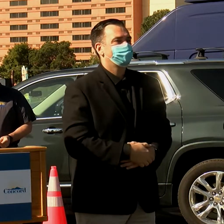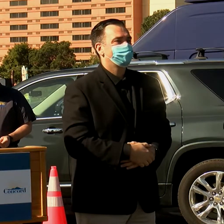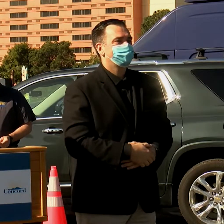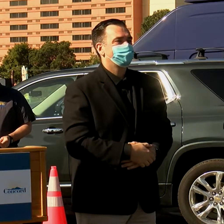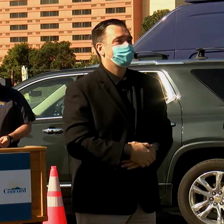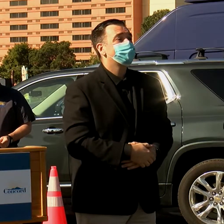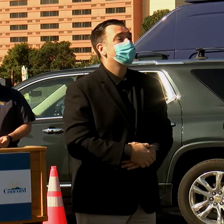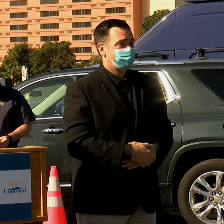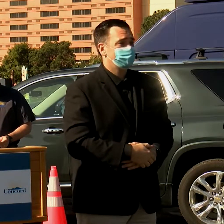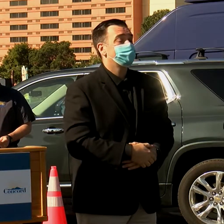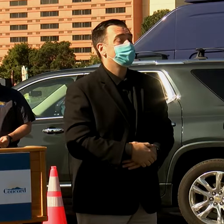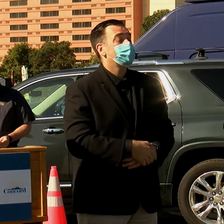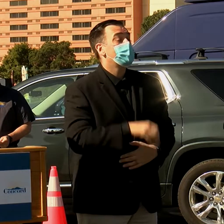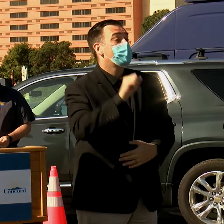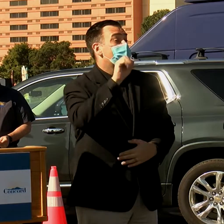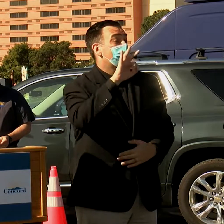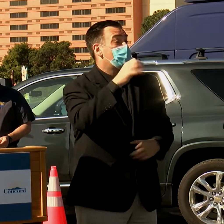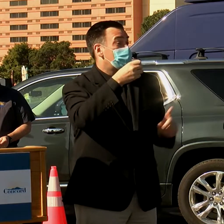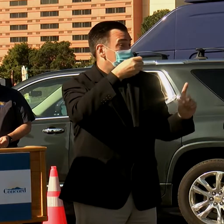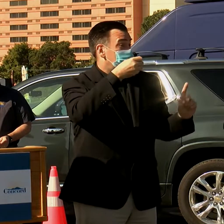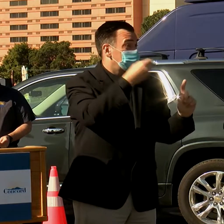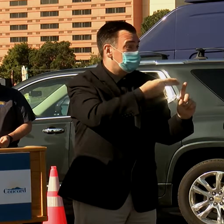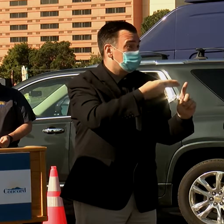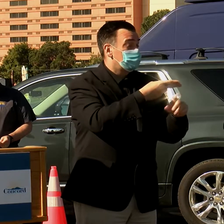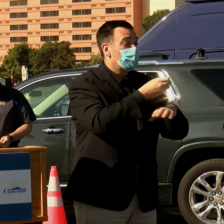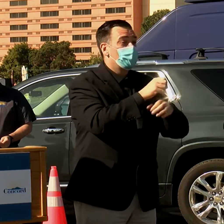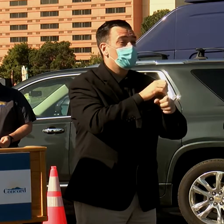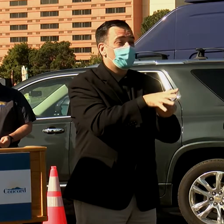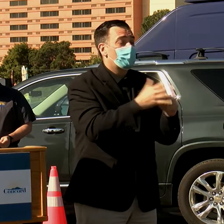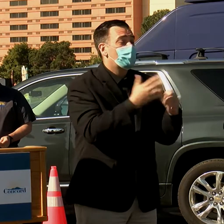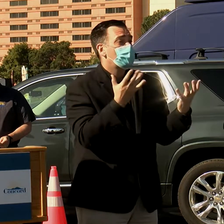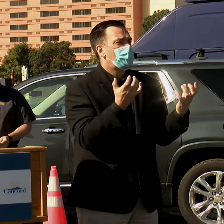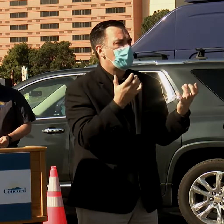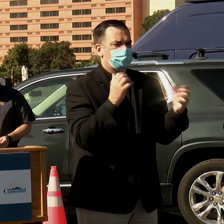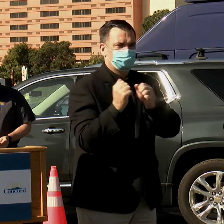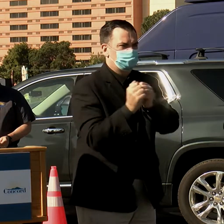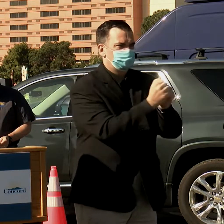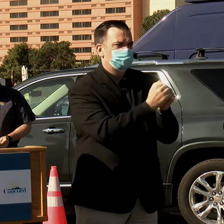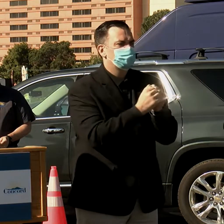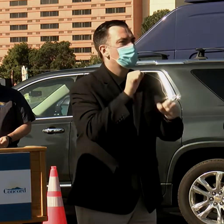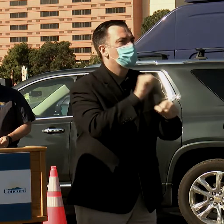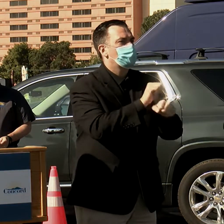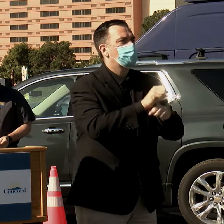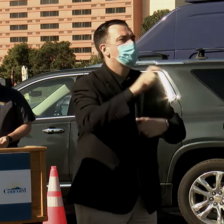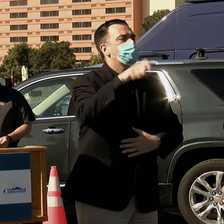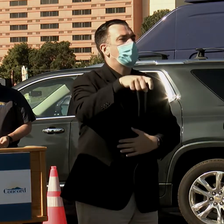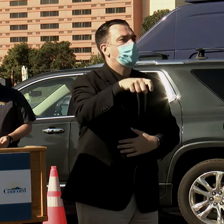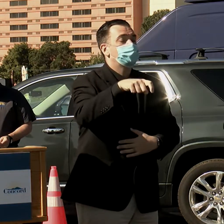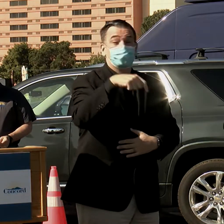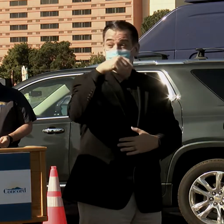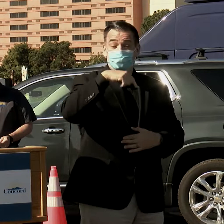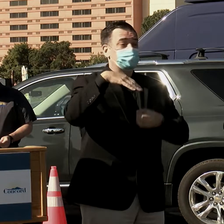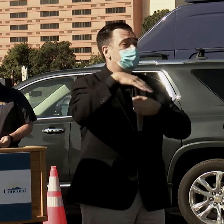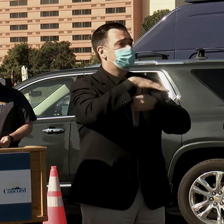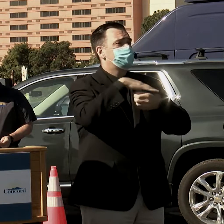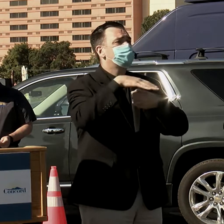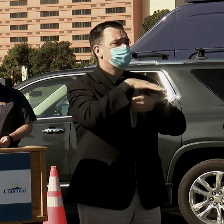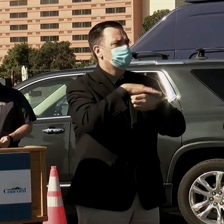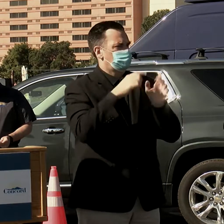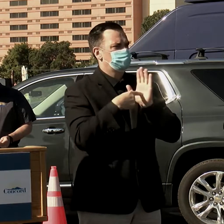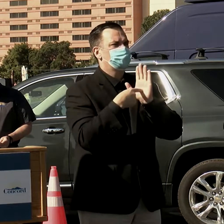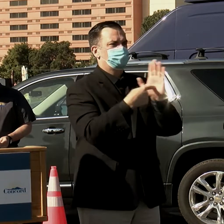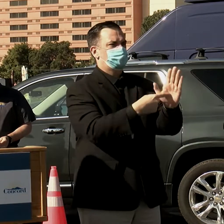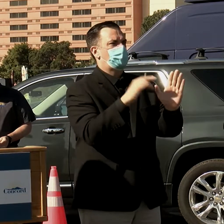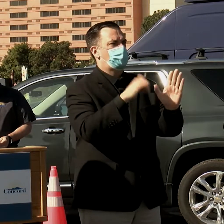To beat COVID, we all need to work together as a team. This site embodies the teamwork